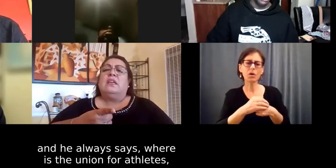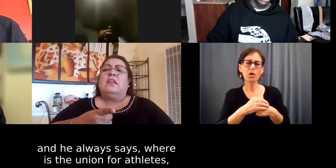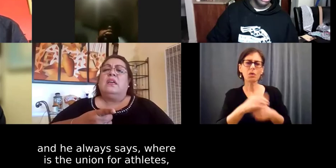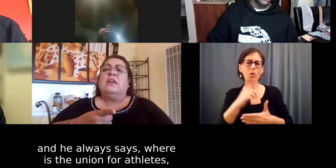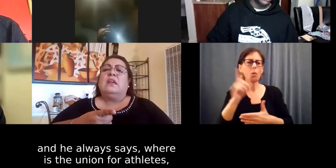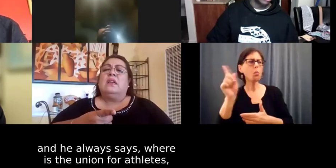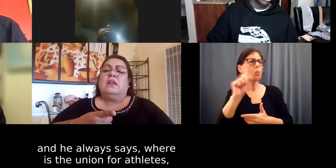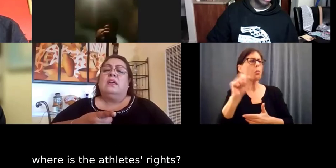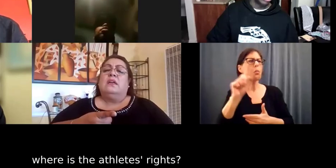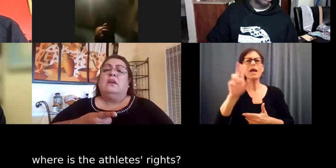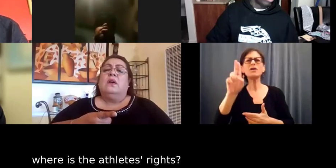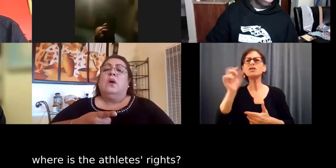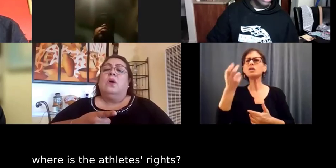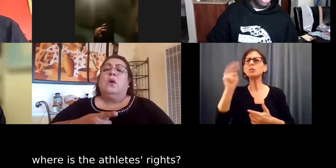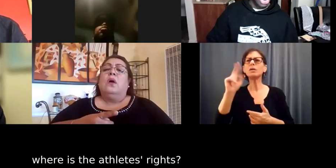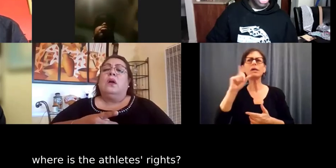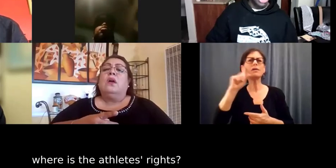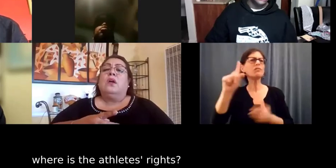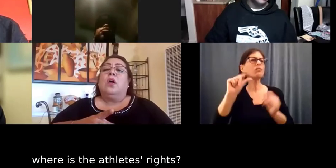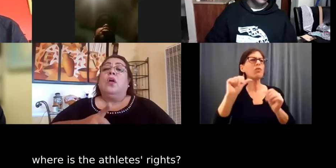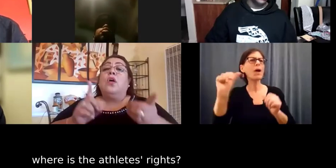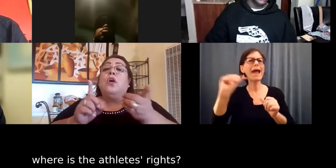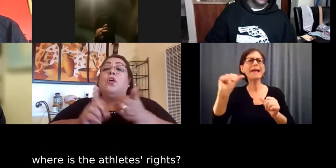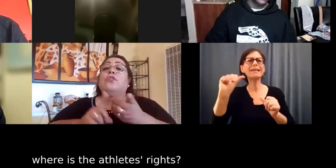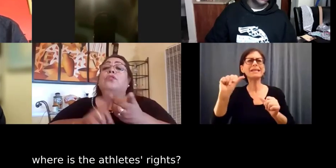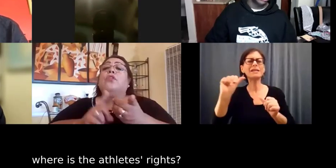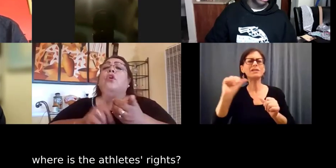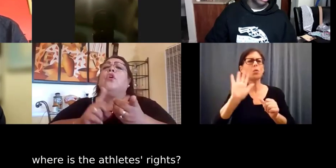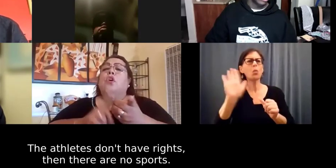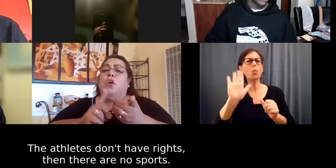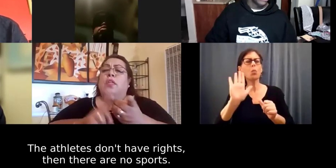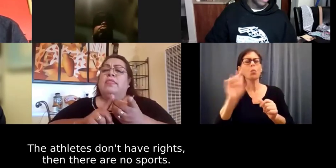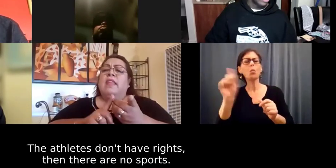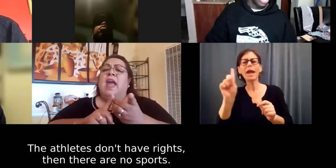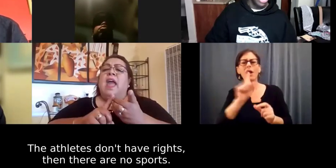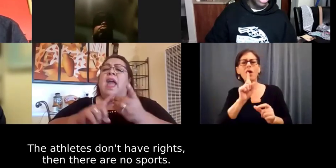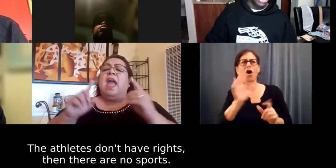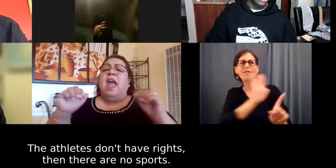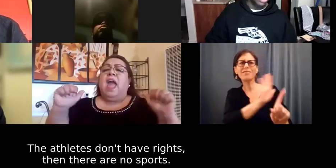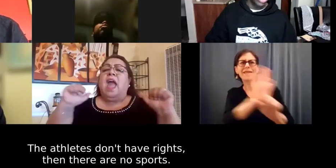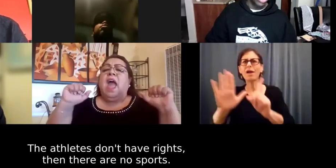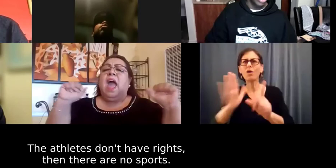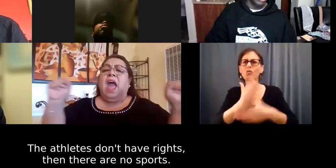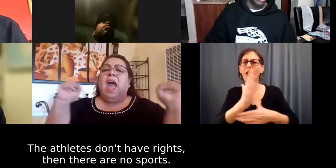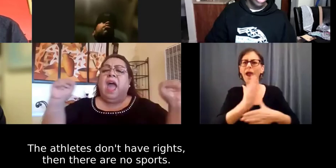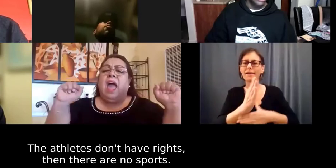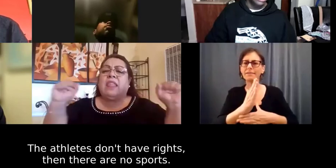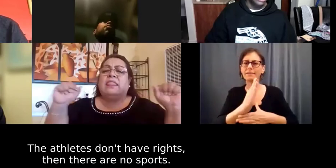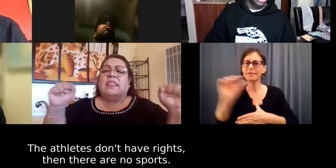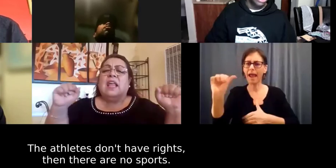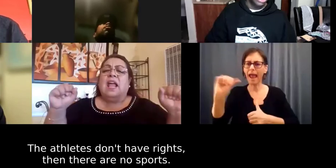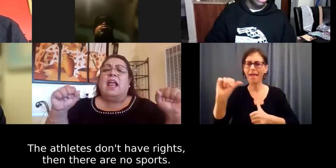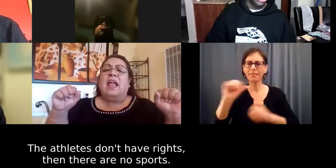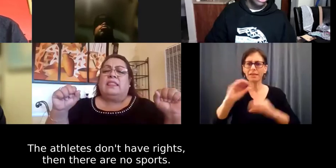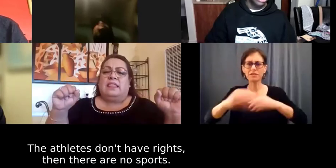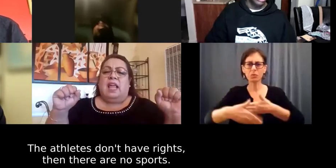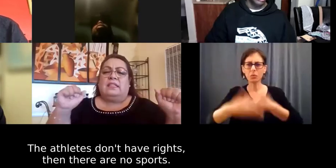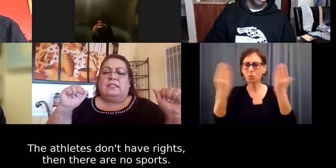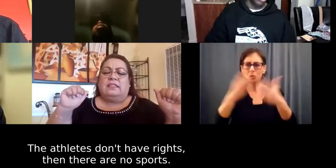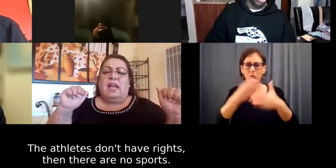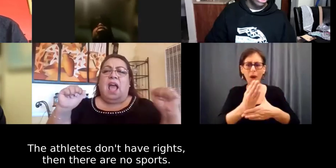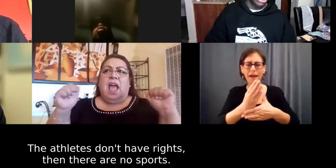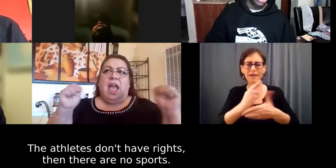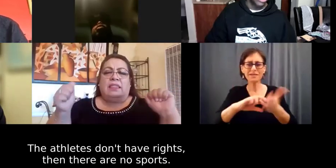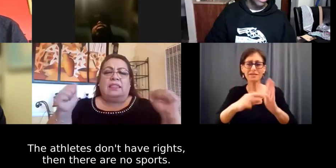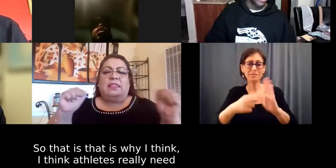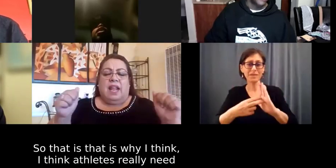athletes where's the athletes rights the athletes don't have rights then there's no